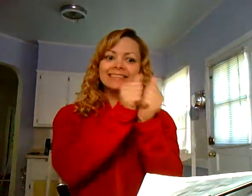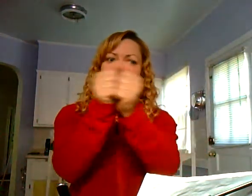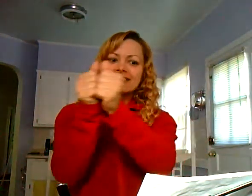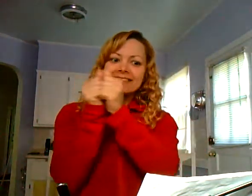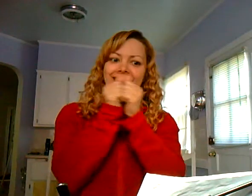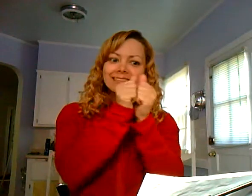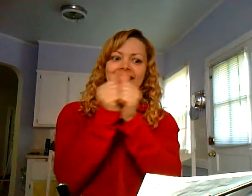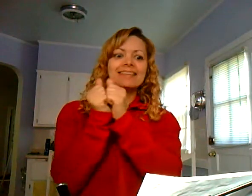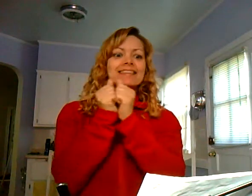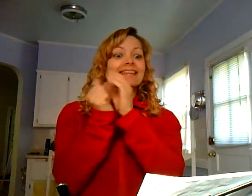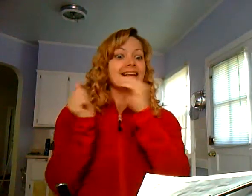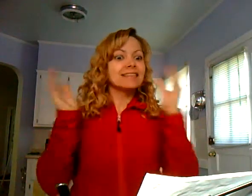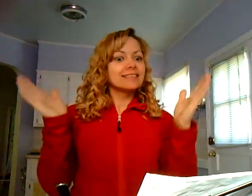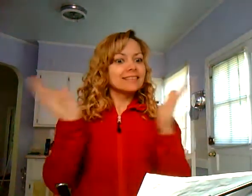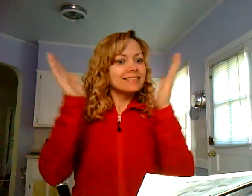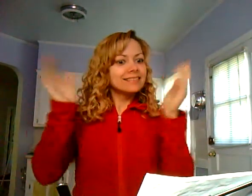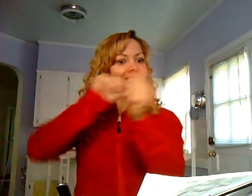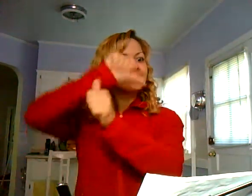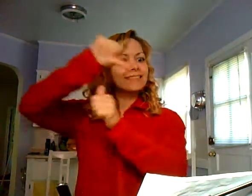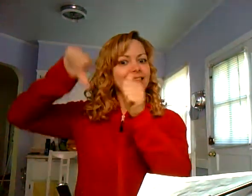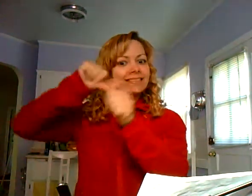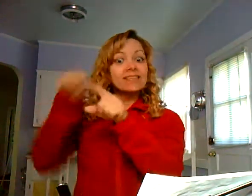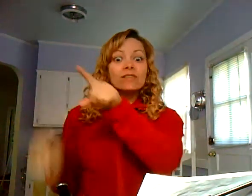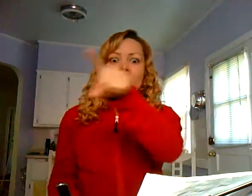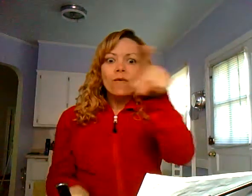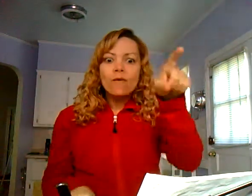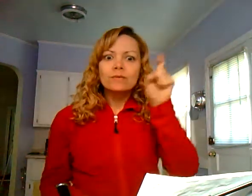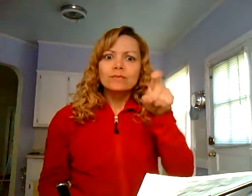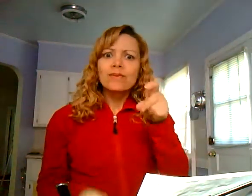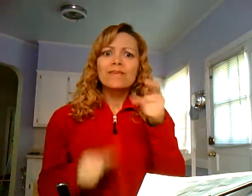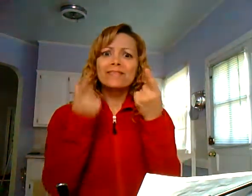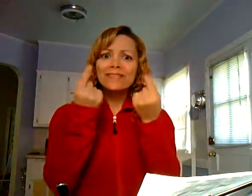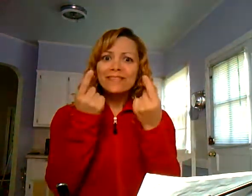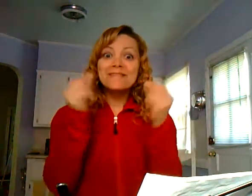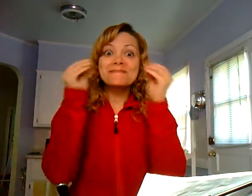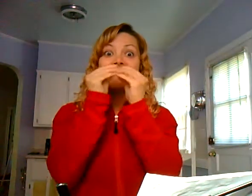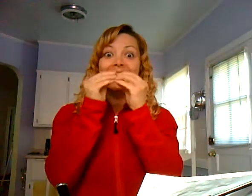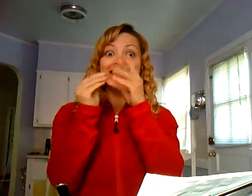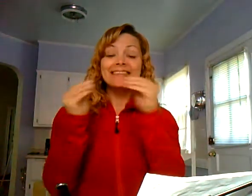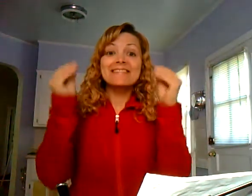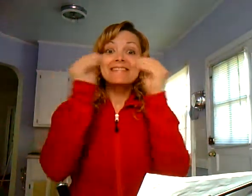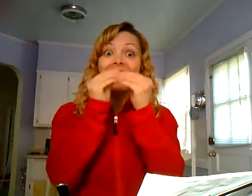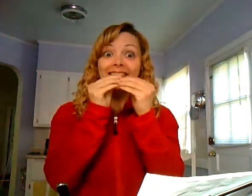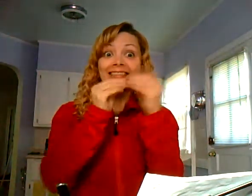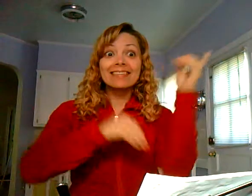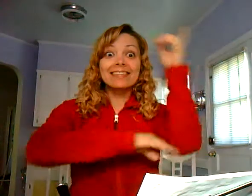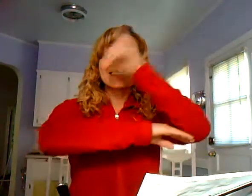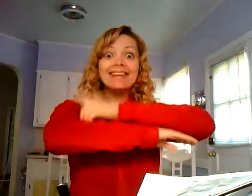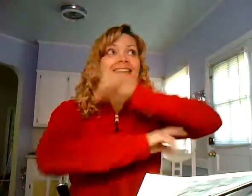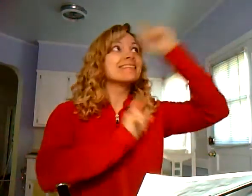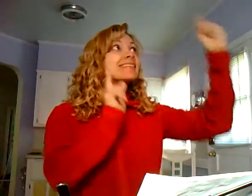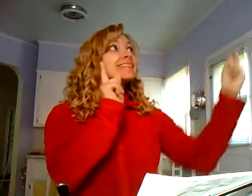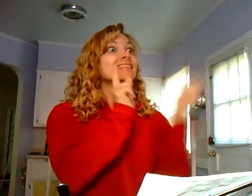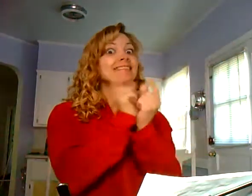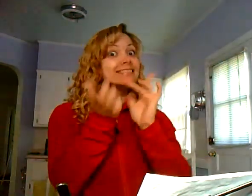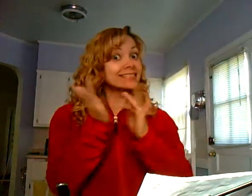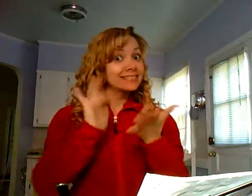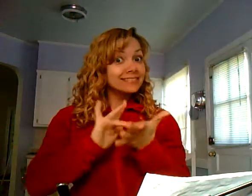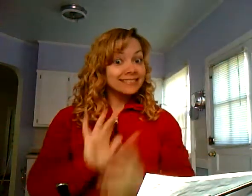meet together. And we need to encourage one another. You should do it more and more as the day of